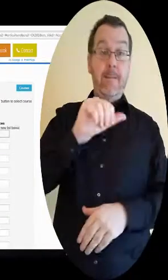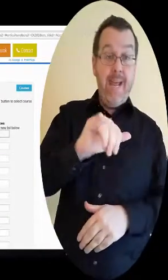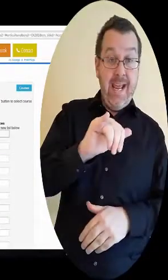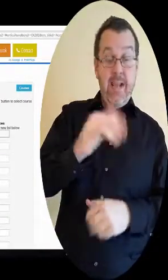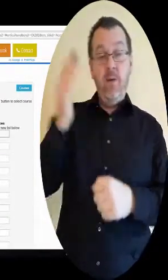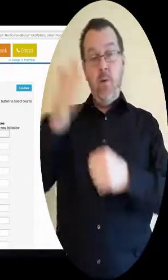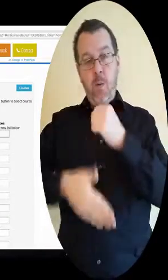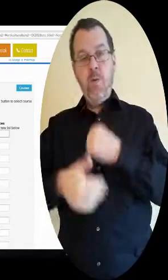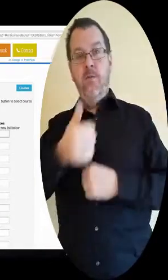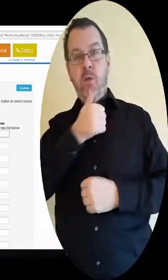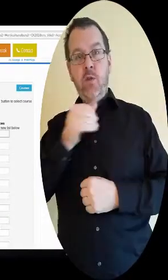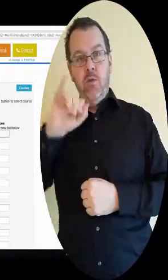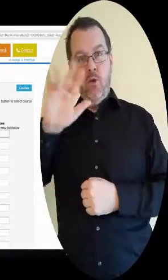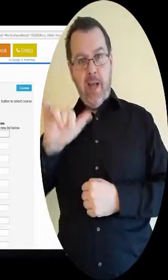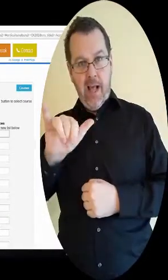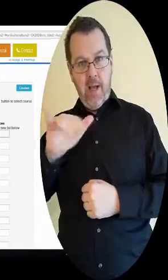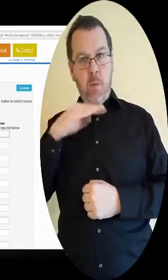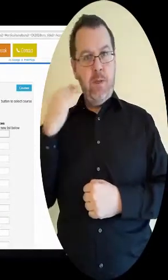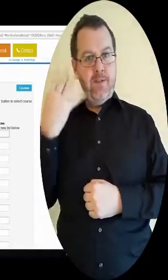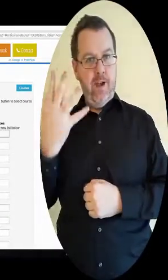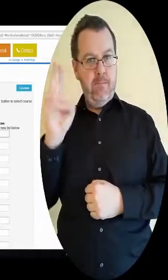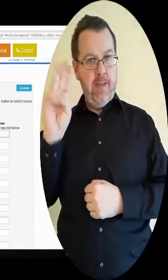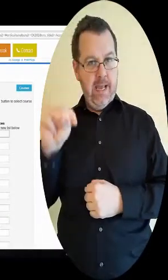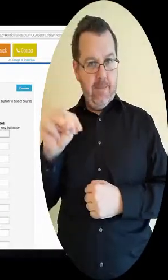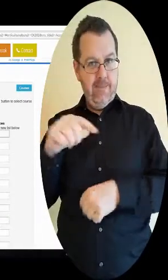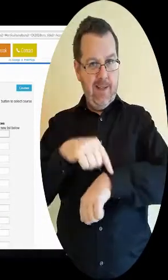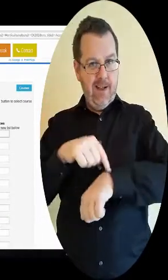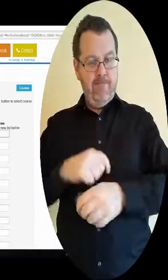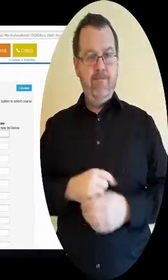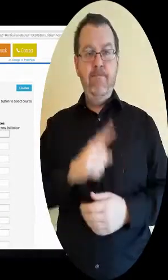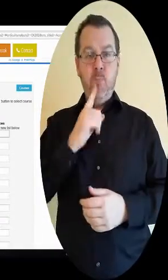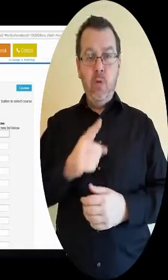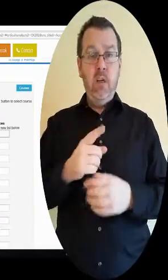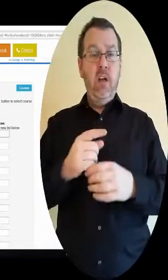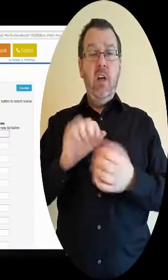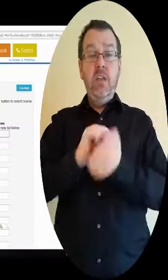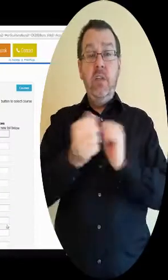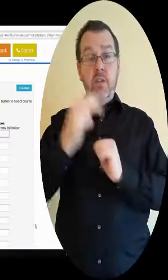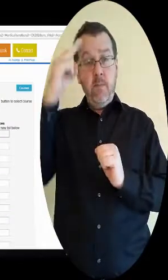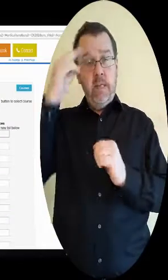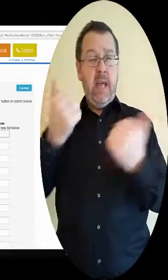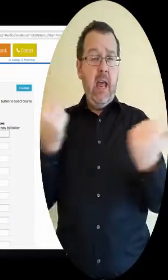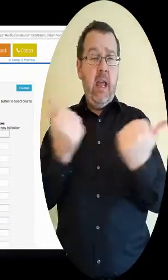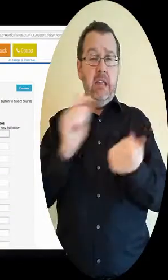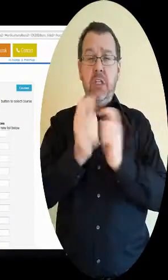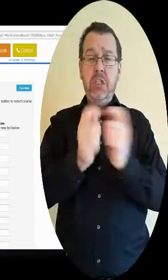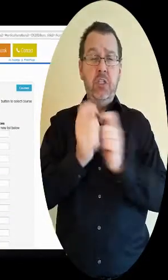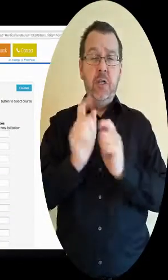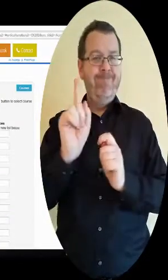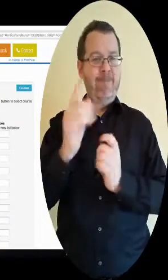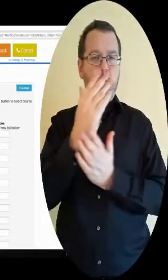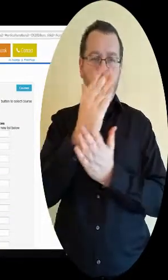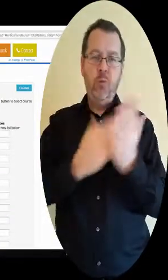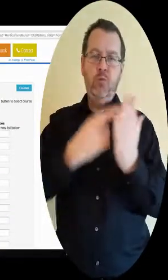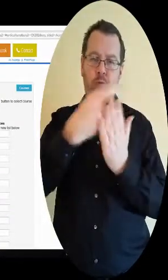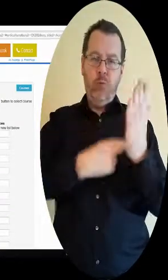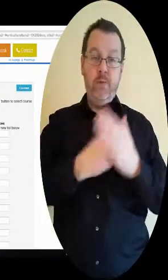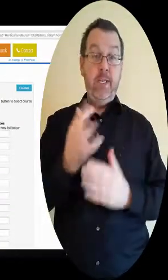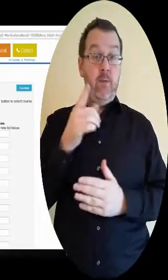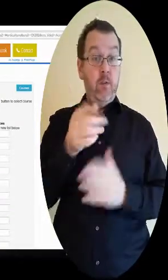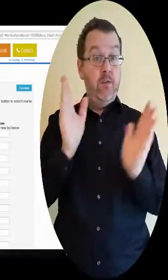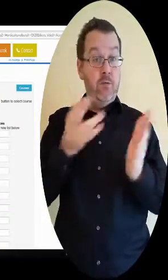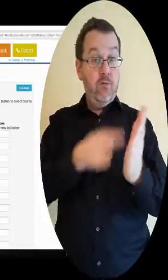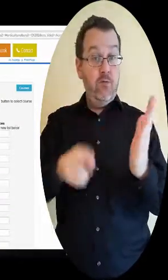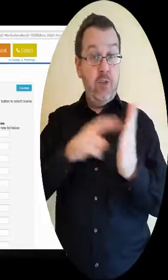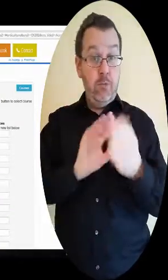the 1st of July at 5.15pm. However, please note some restrictions apply. If you have registered